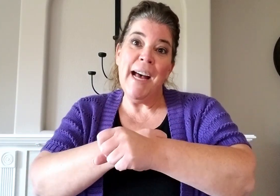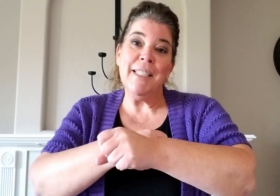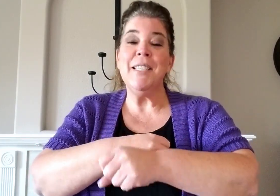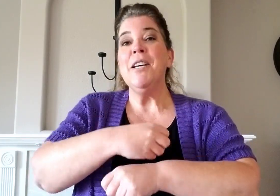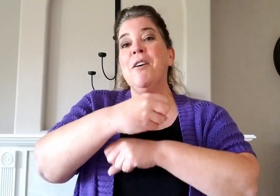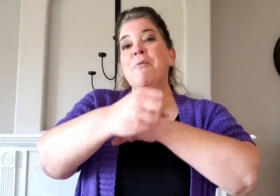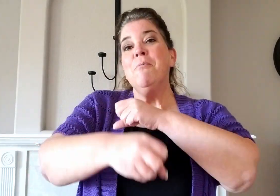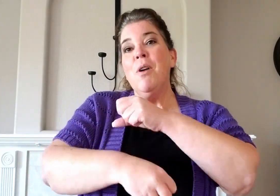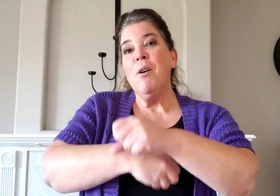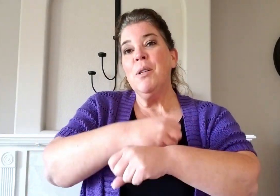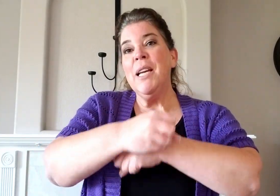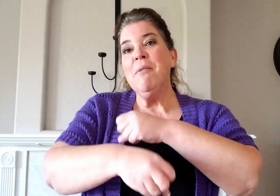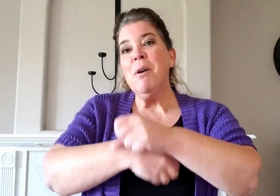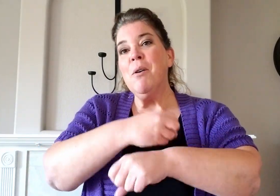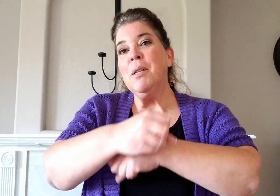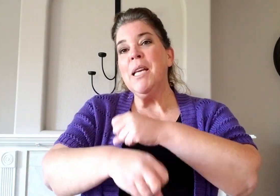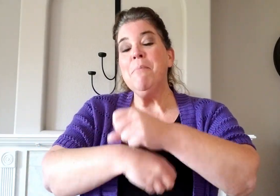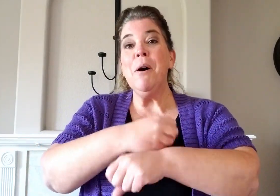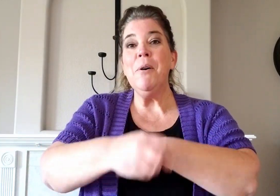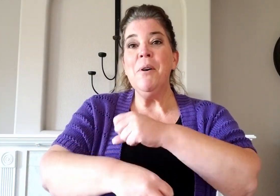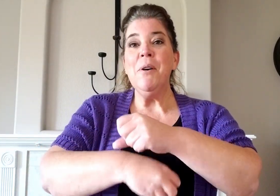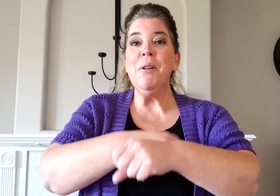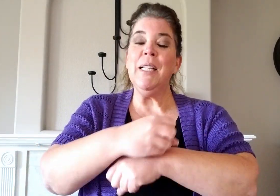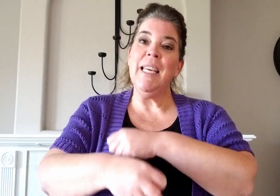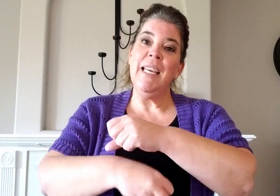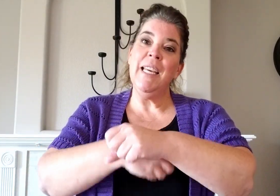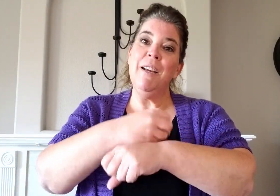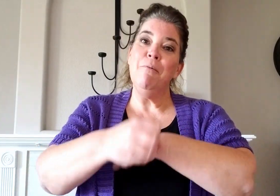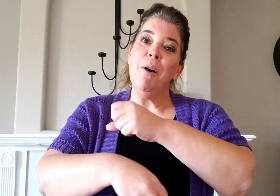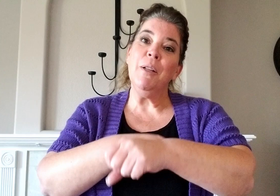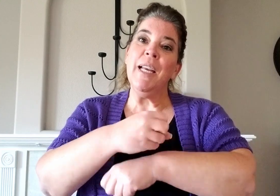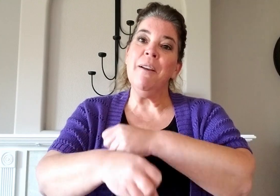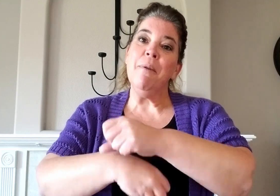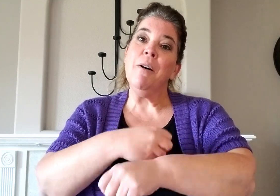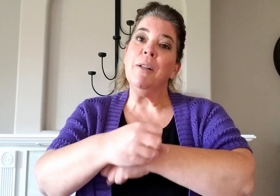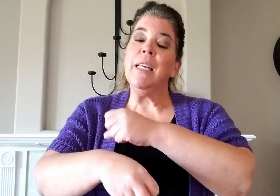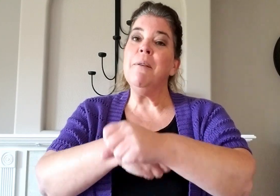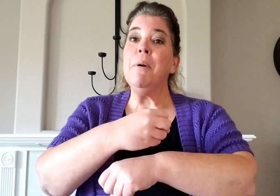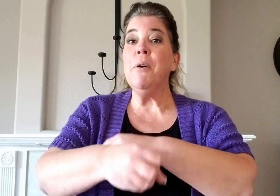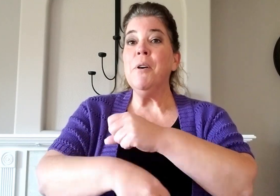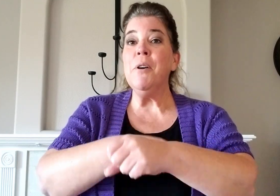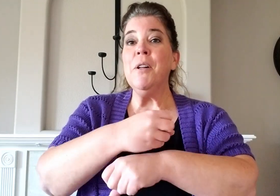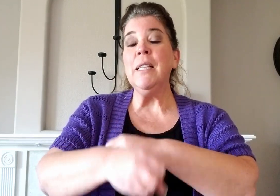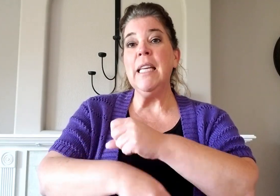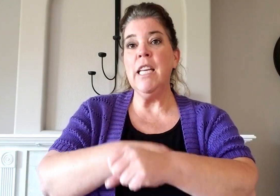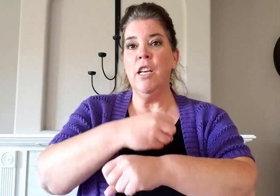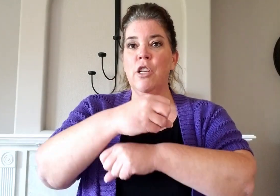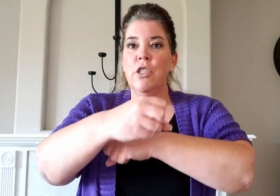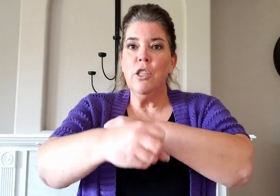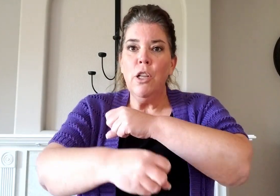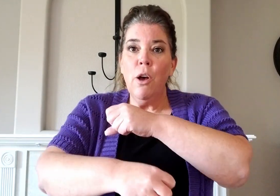roly roly poly roly roly poly slow